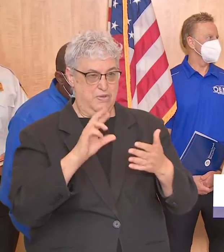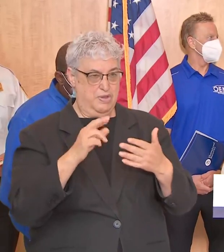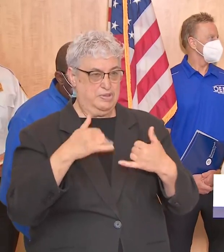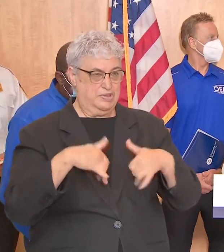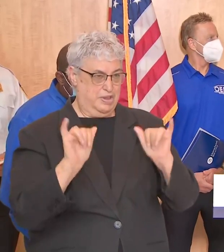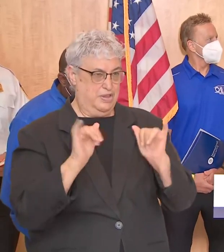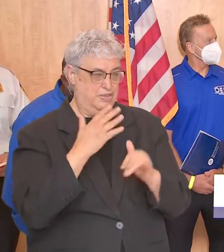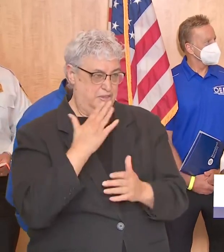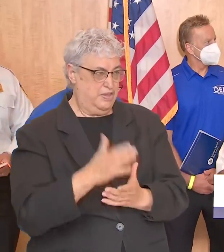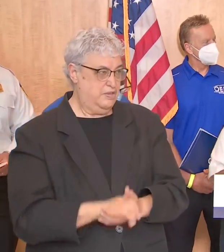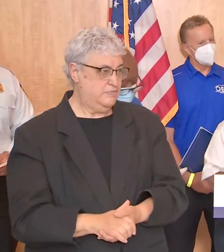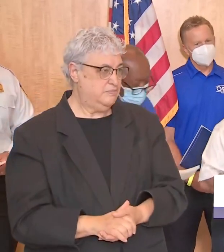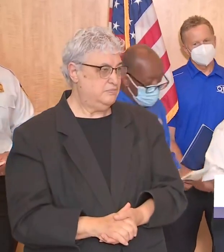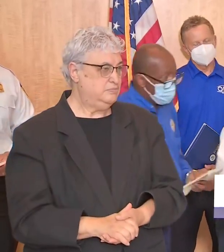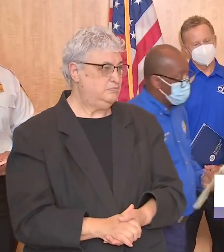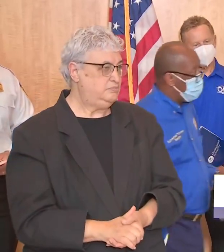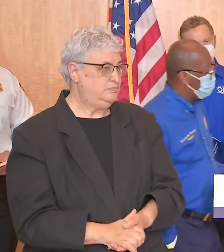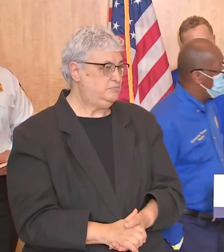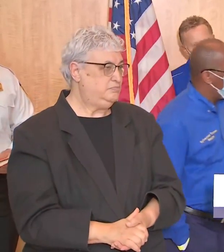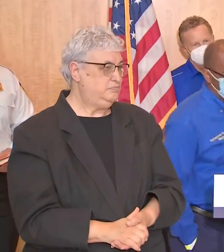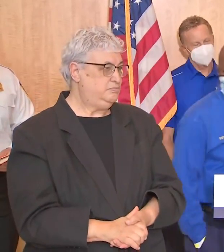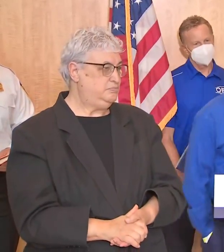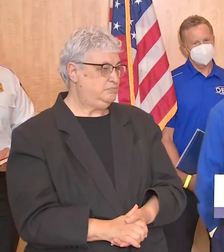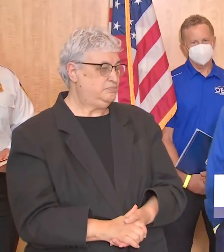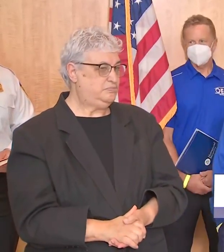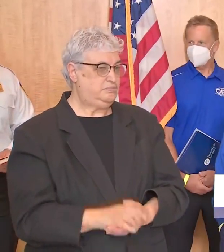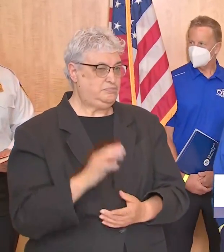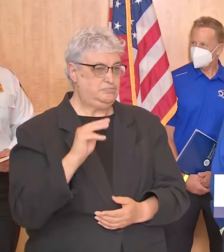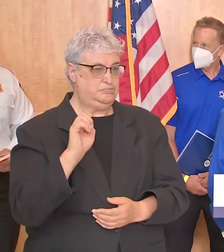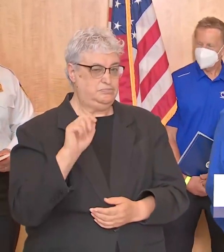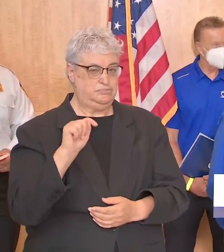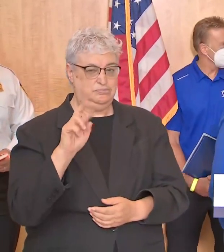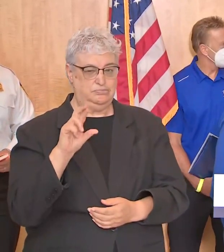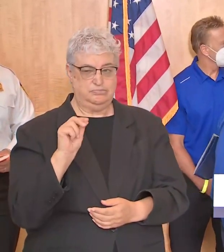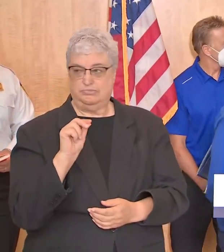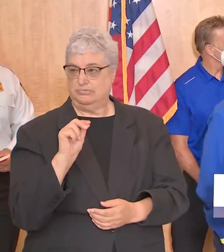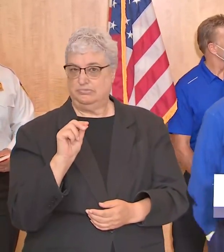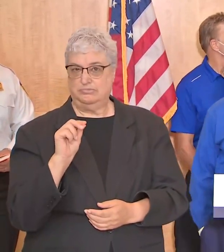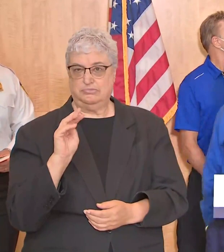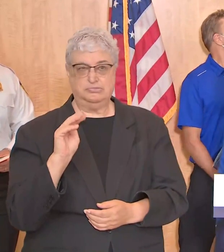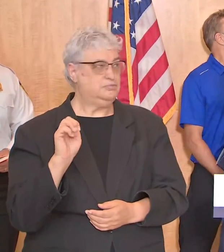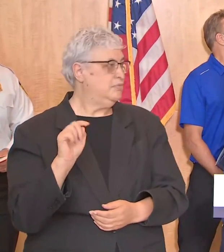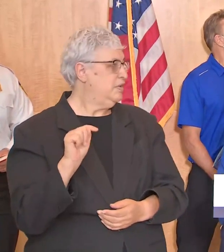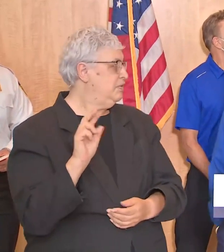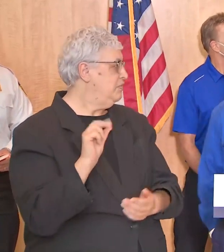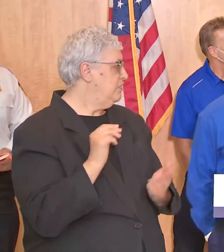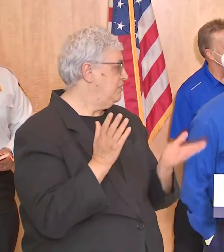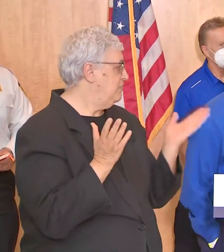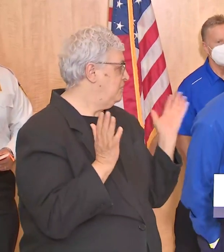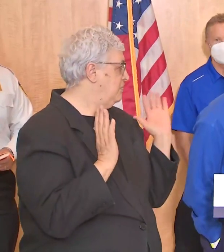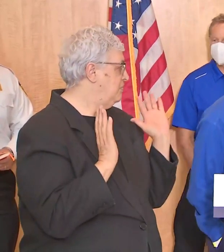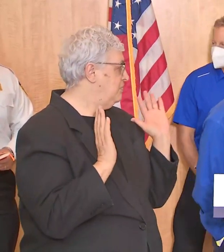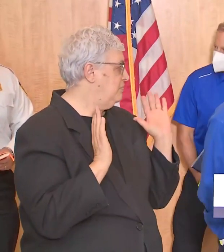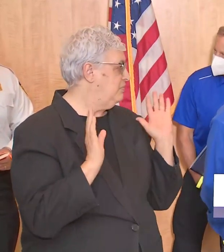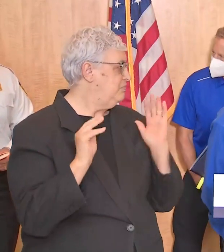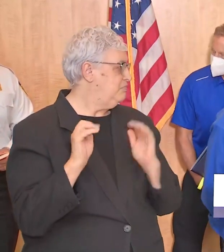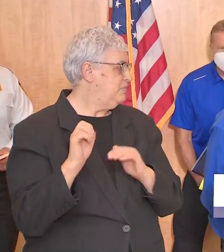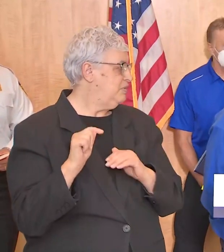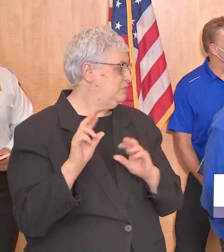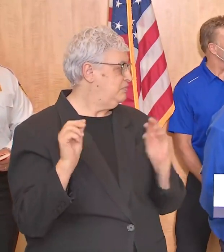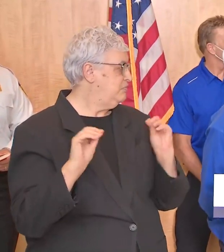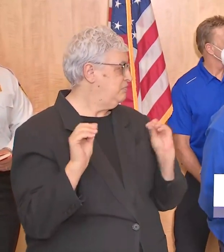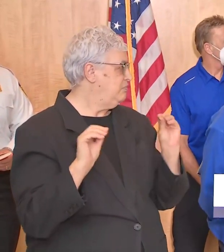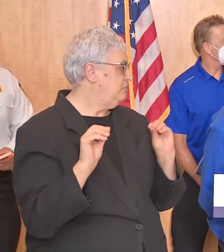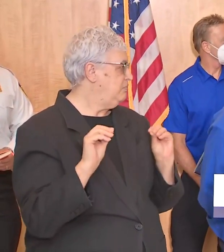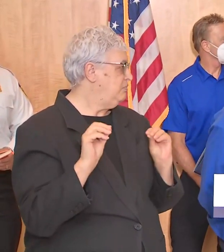not thank you thank you um metro where's metro did i miss metro okay